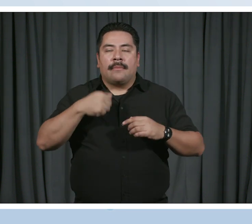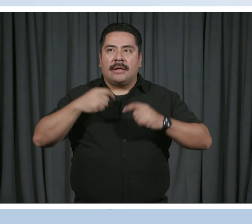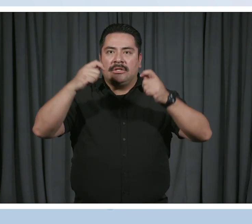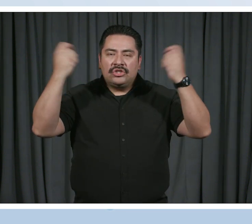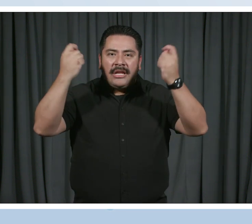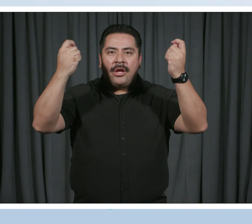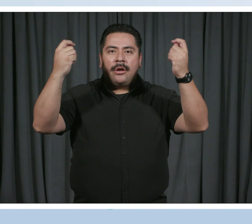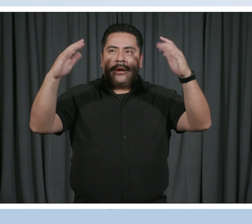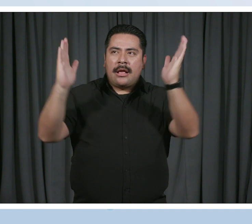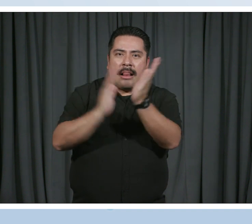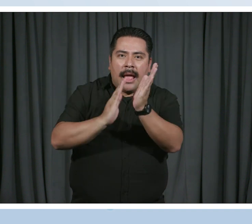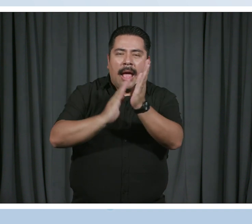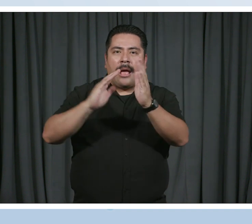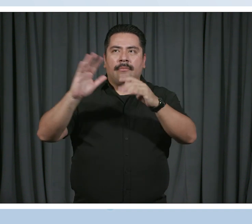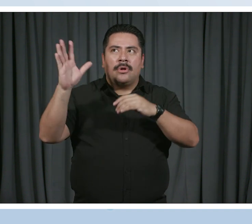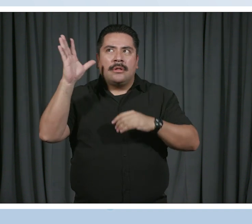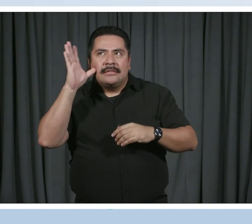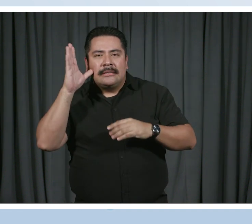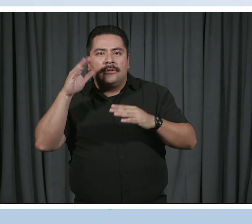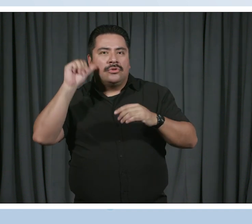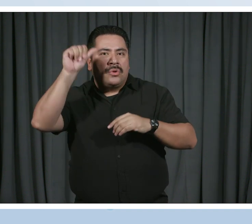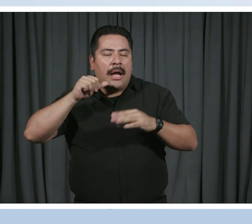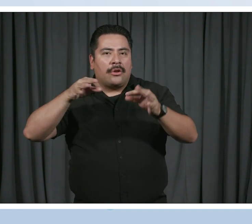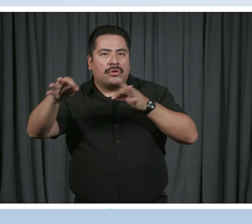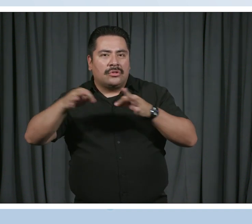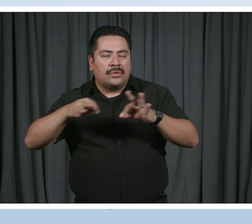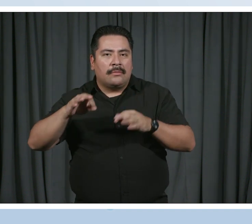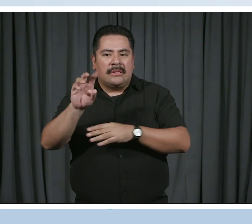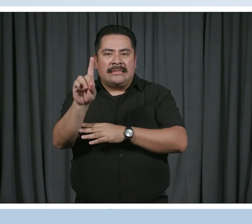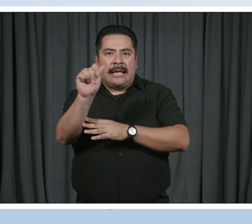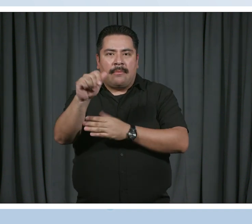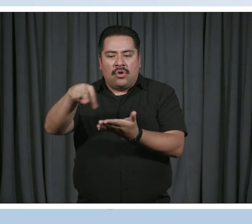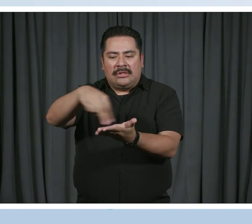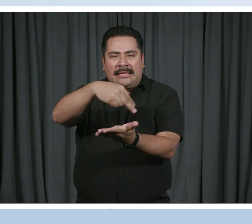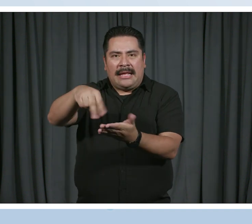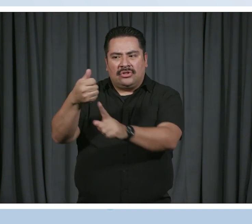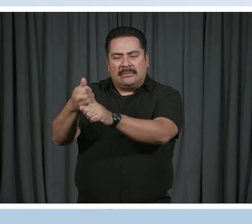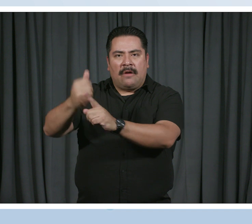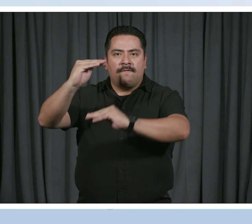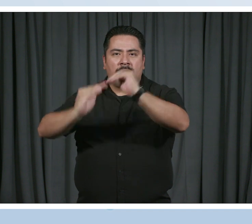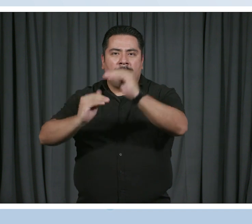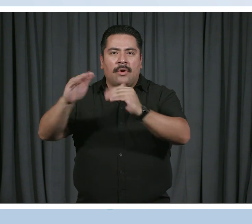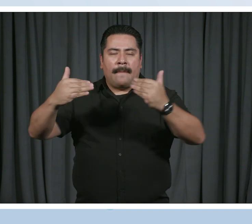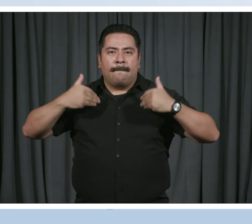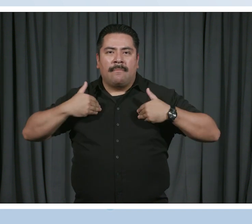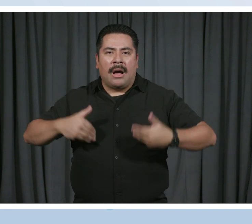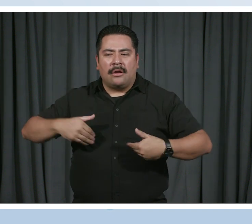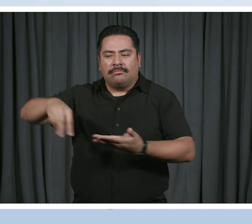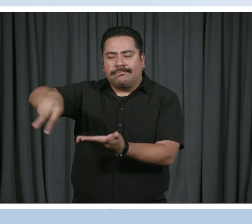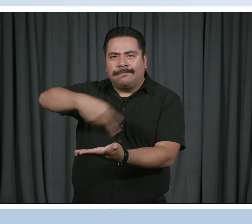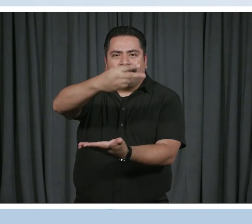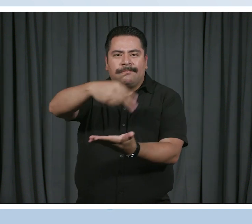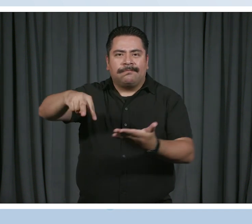and clap, listening to audio descriptions of disabled dancers comfortable in their bodies, expressing the pleasures